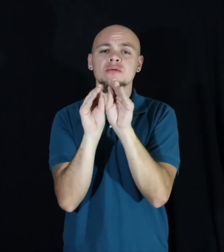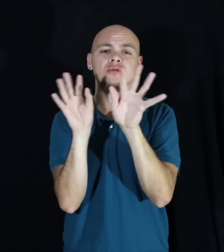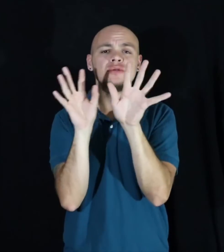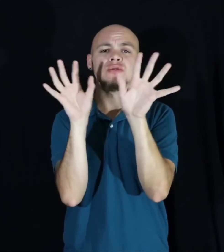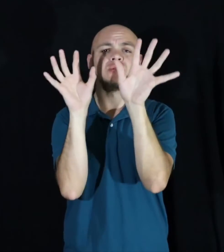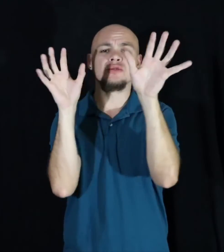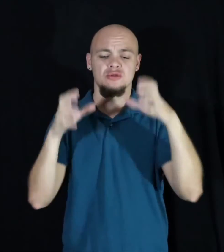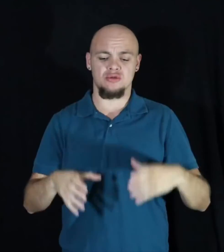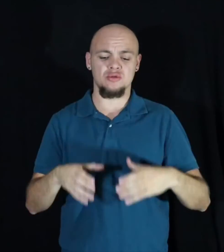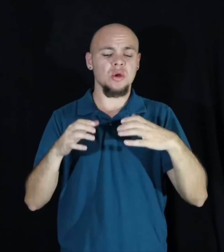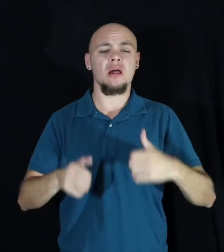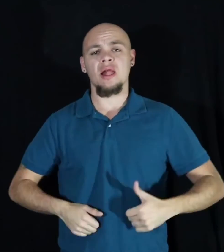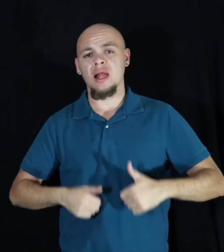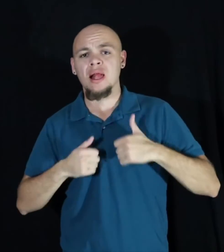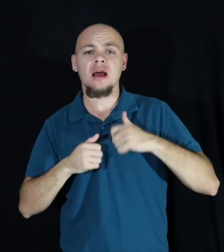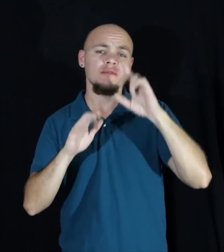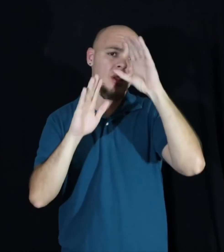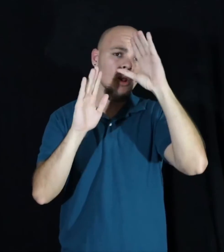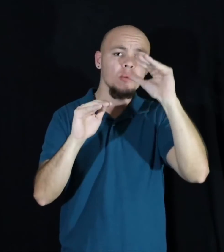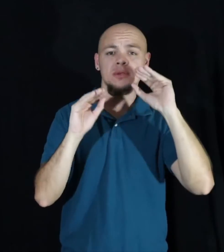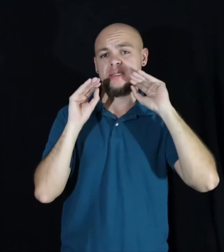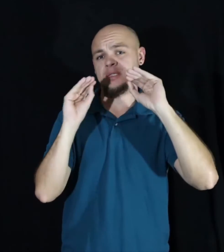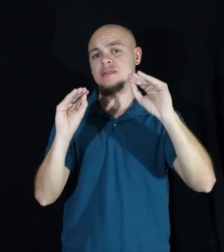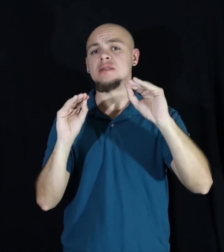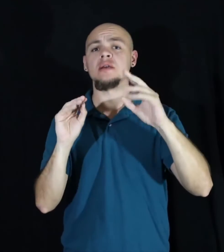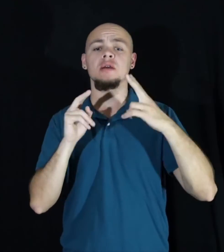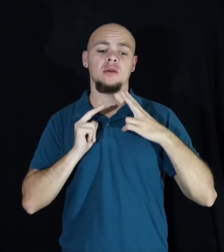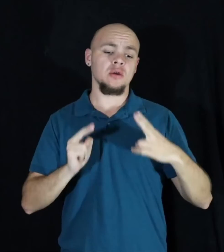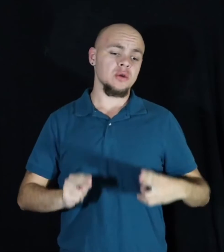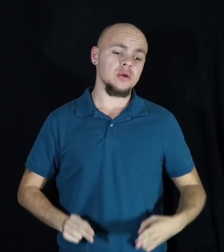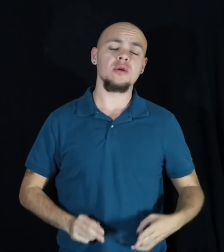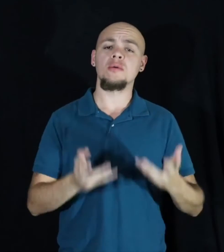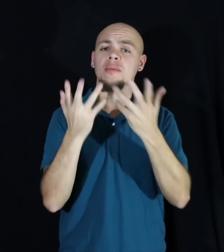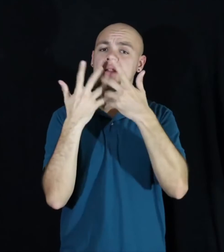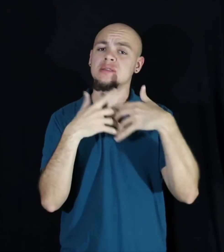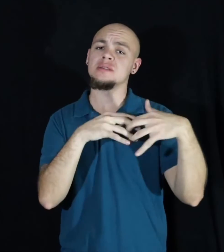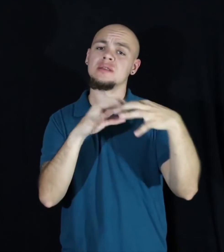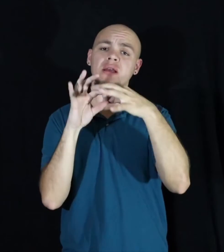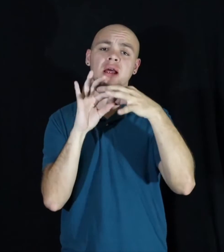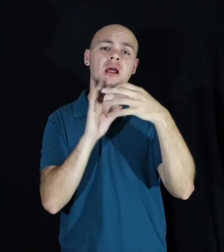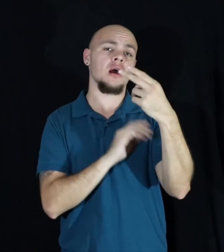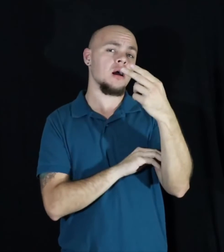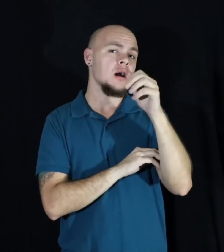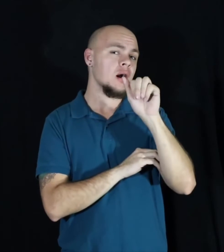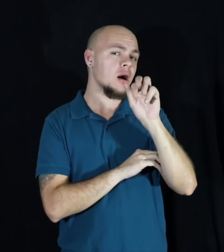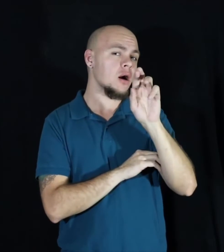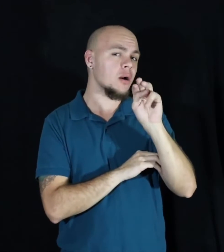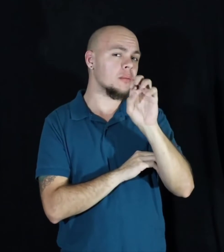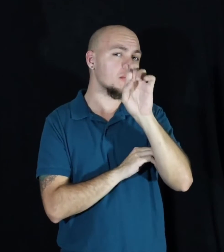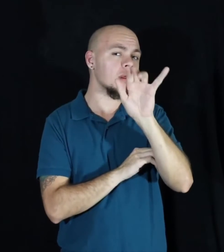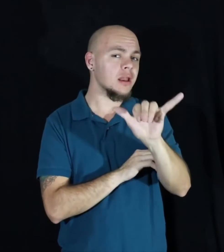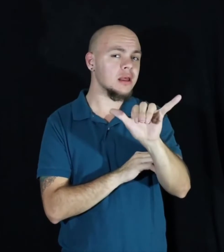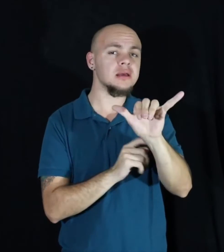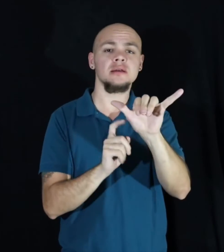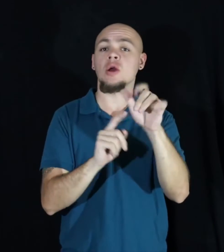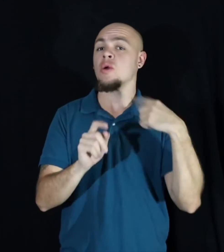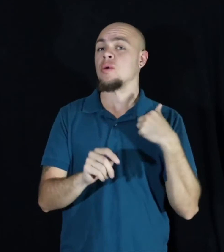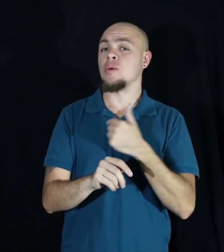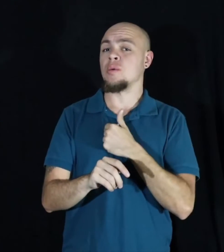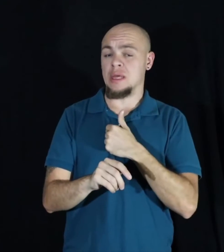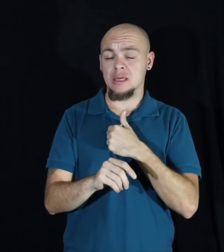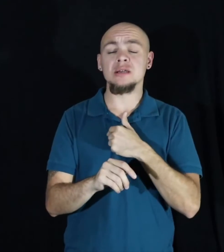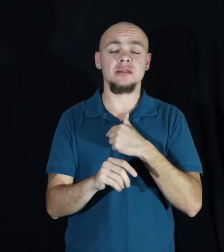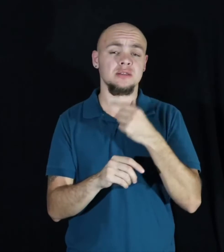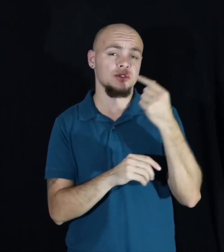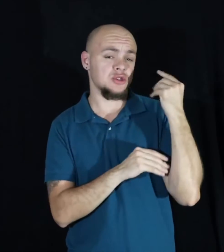trunks for the life and hope to teach. We must be humans in harmony. We, as a generation, have